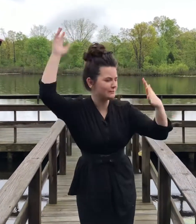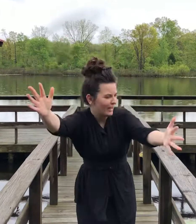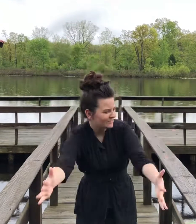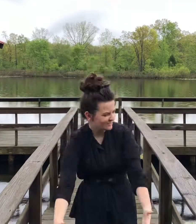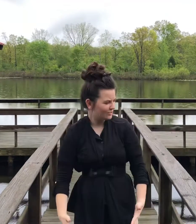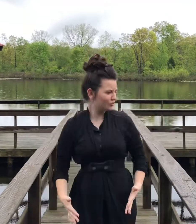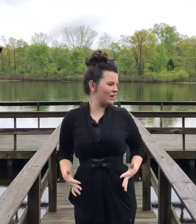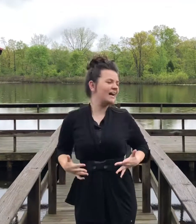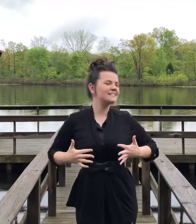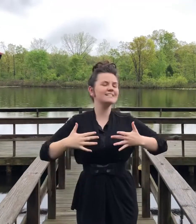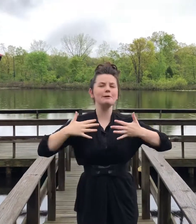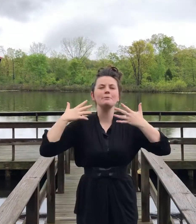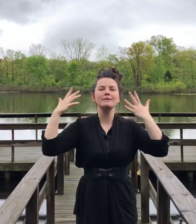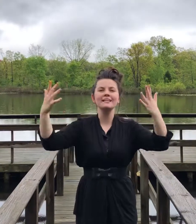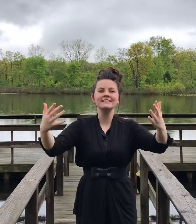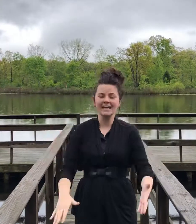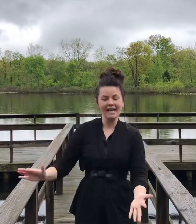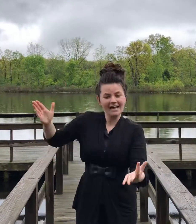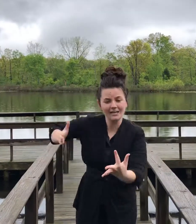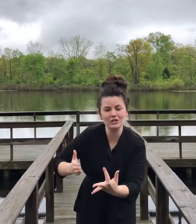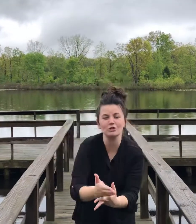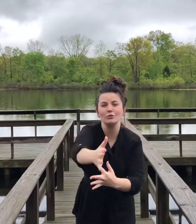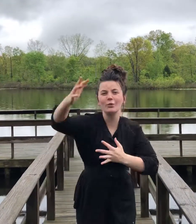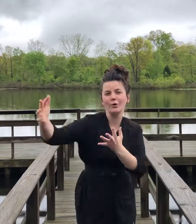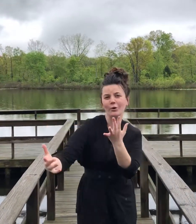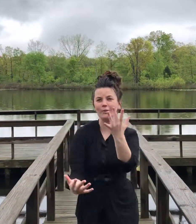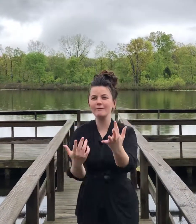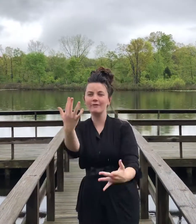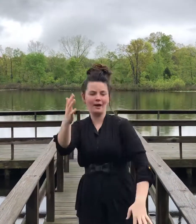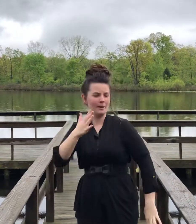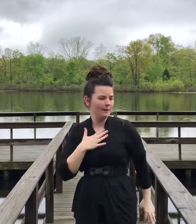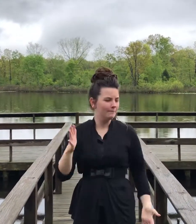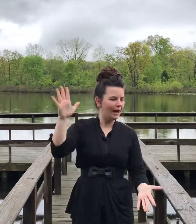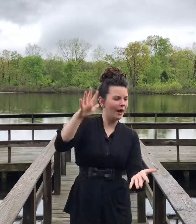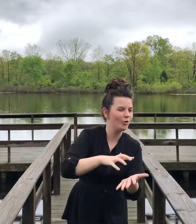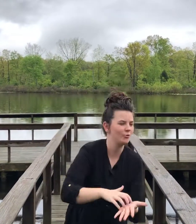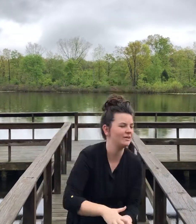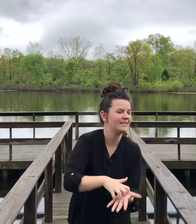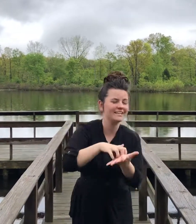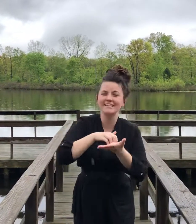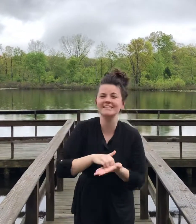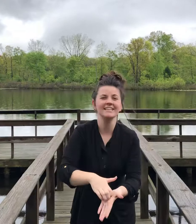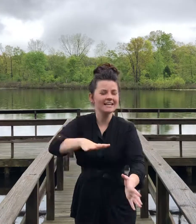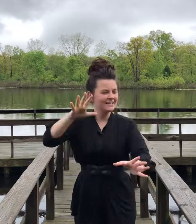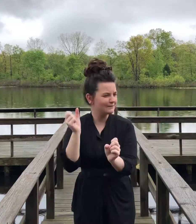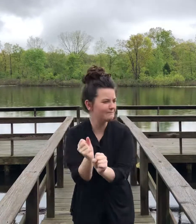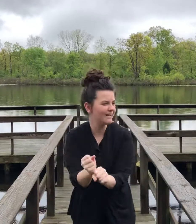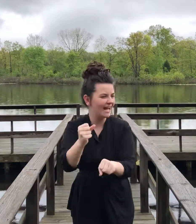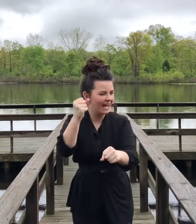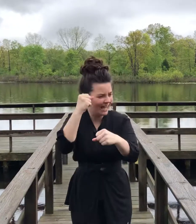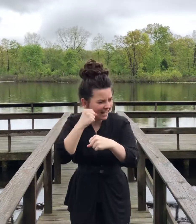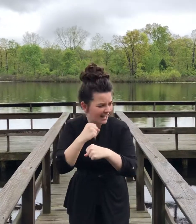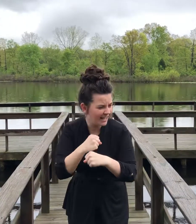pie starts rising up in me and it's through the fire my weakness is a man